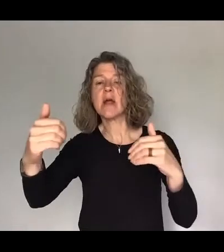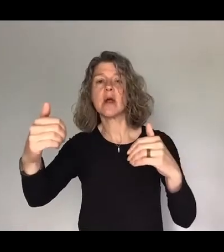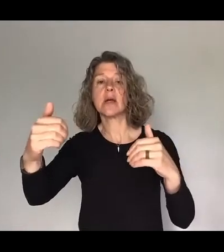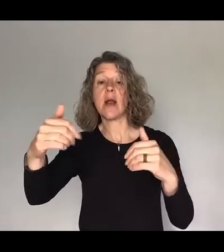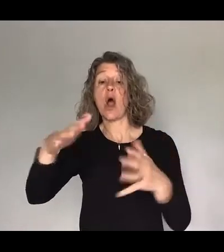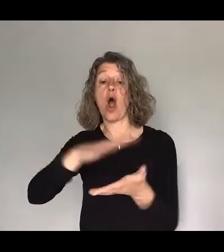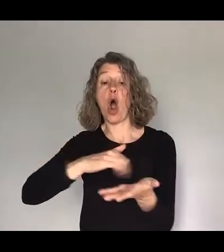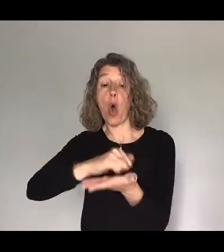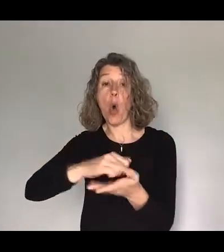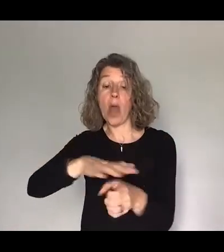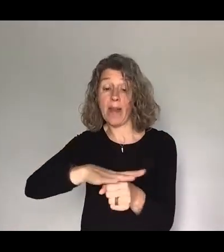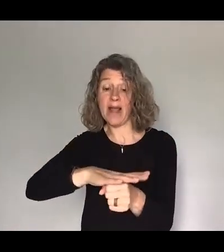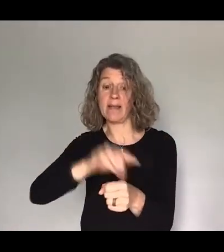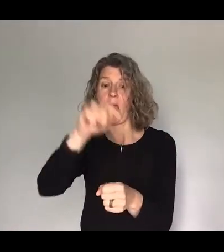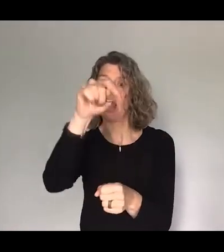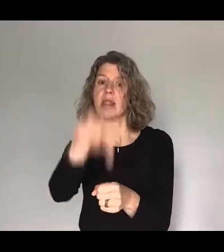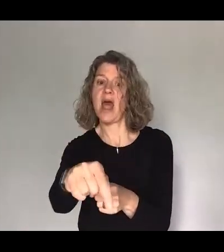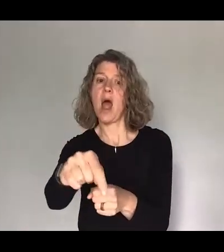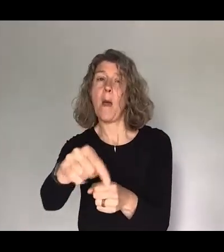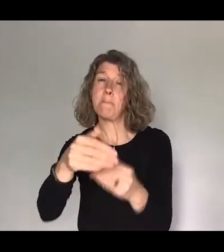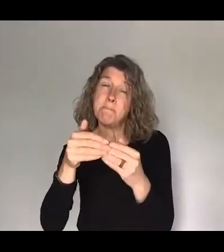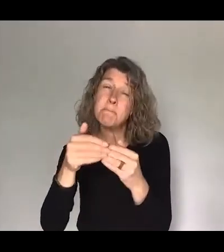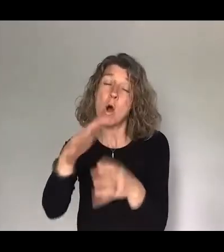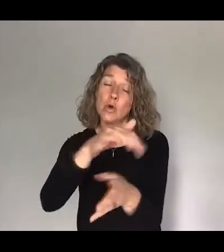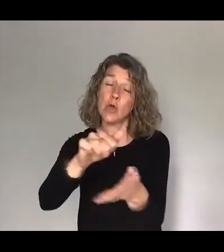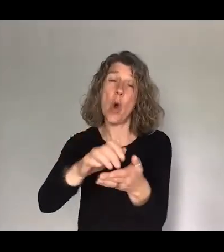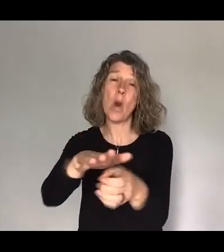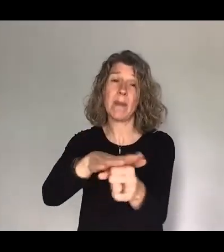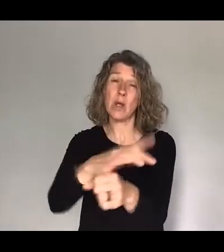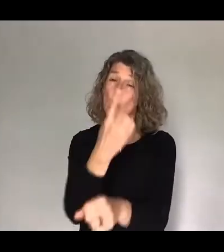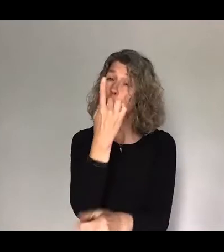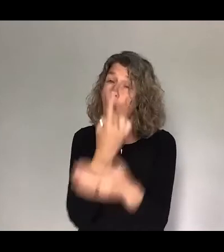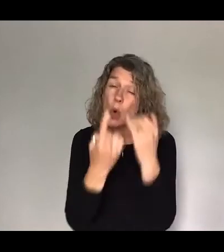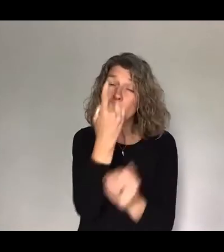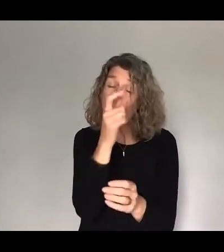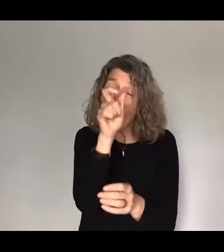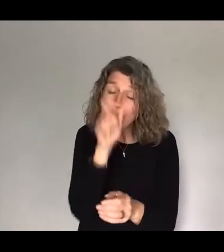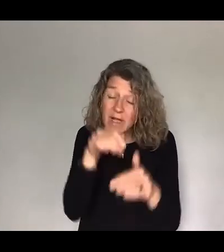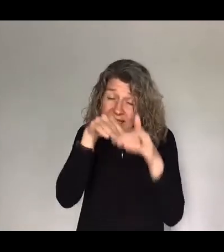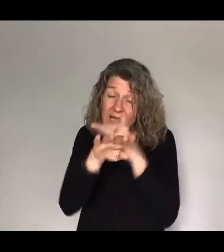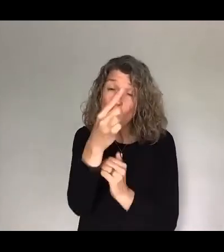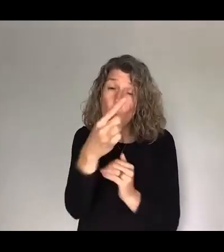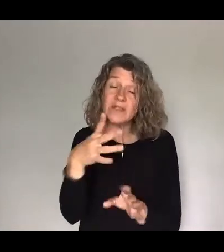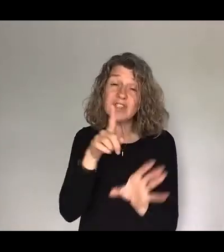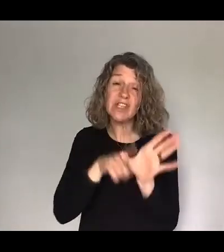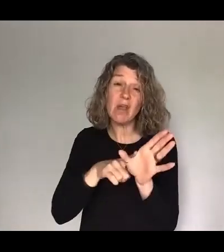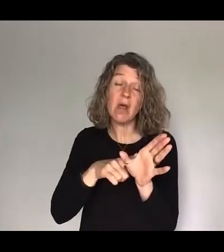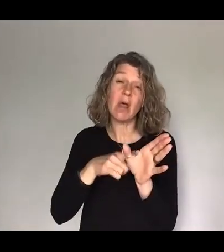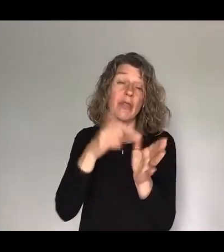place one person could enter this space once a year the great high priest the rest of the time